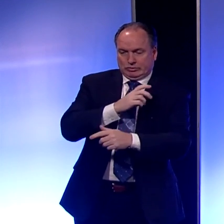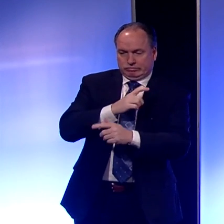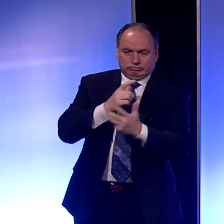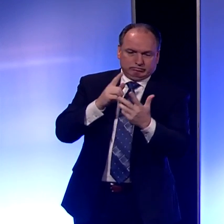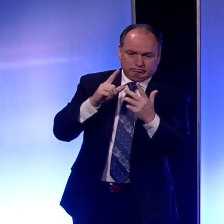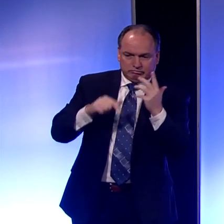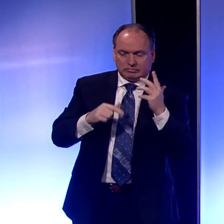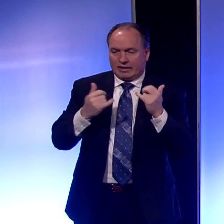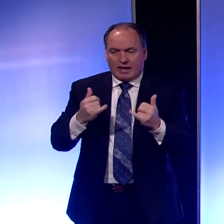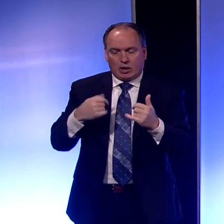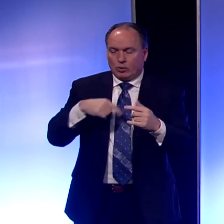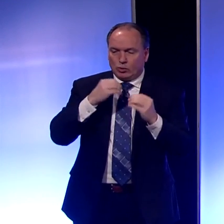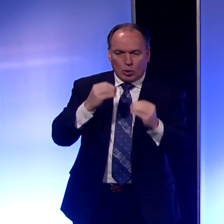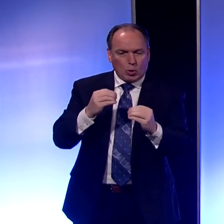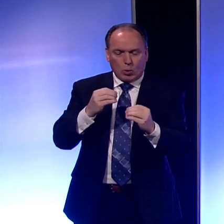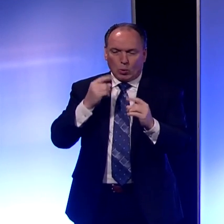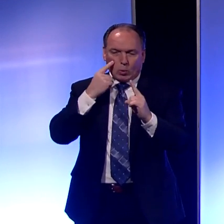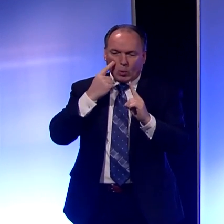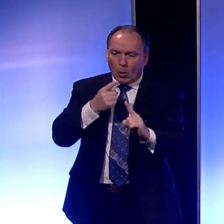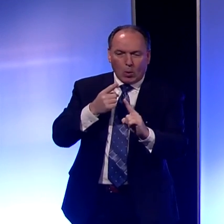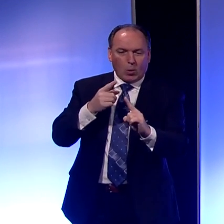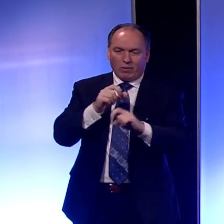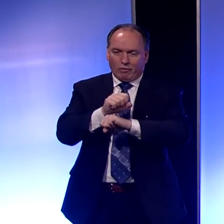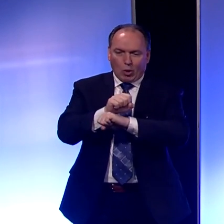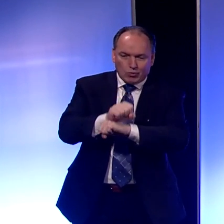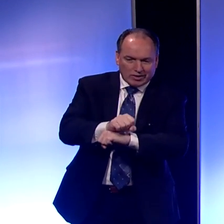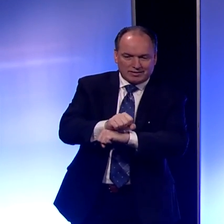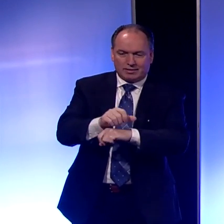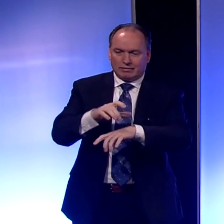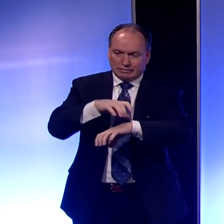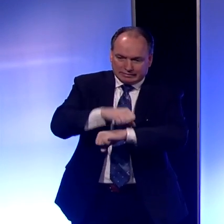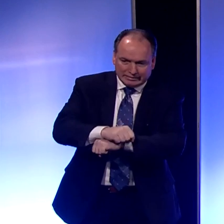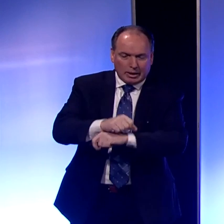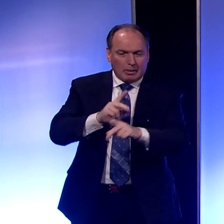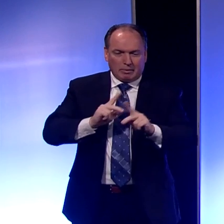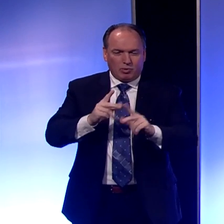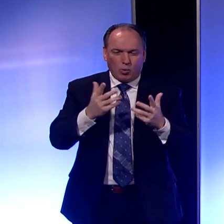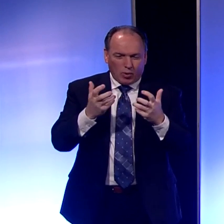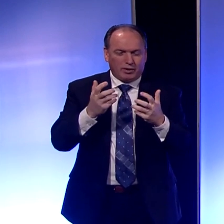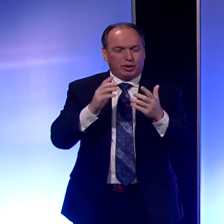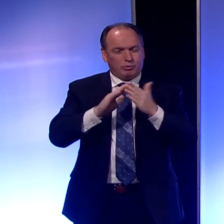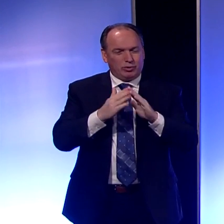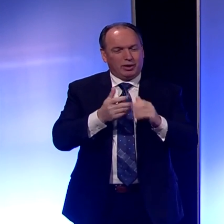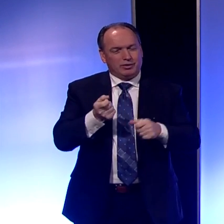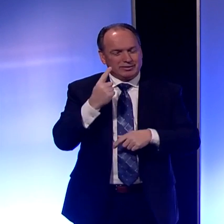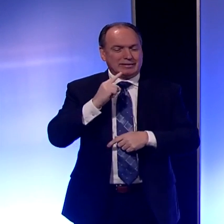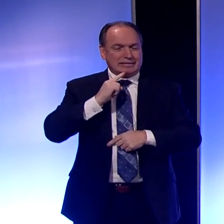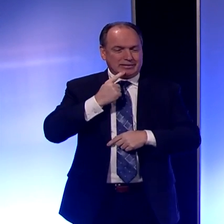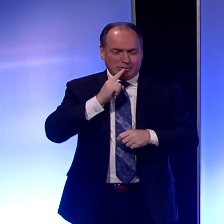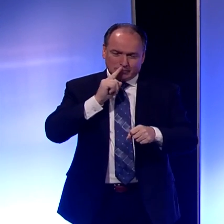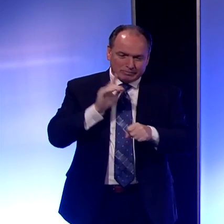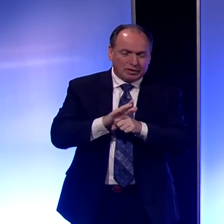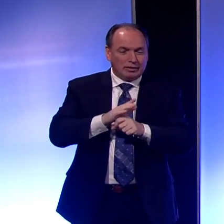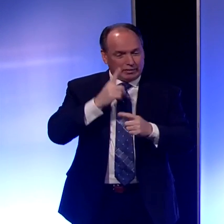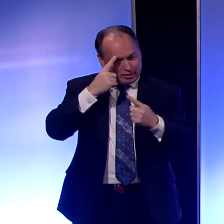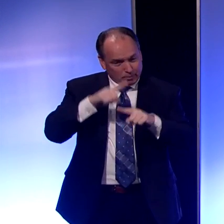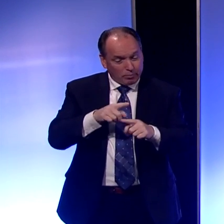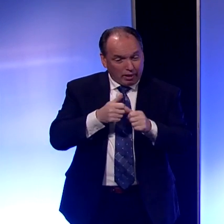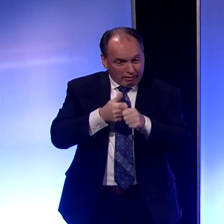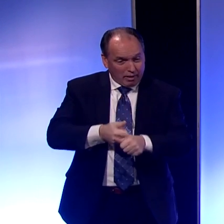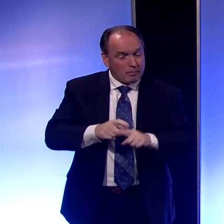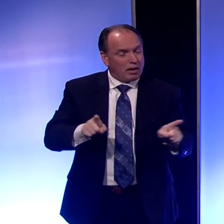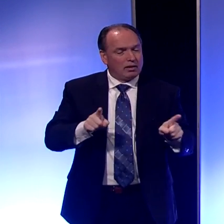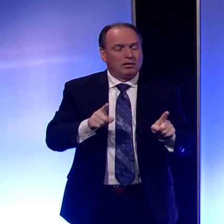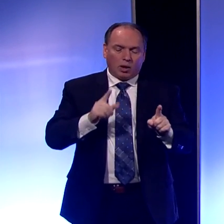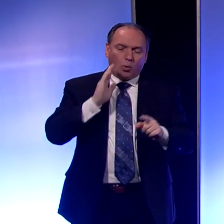have any intention of arresting anyone. We really want the community to understand the seriousness and comply. But it will